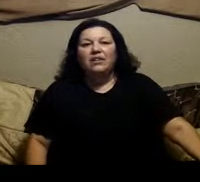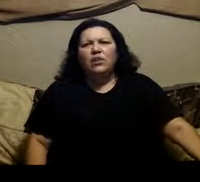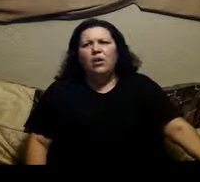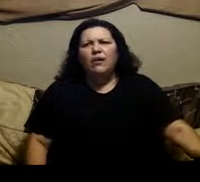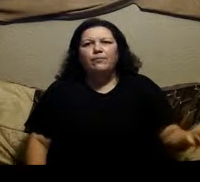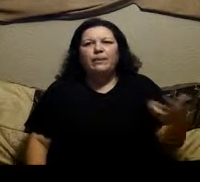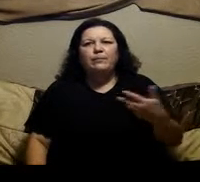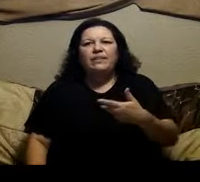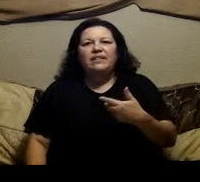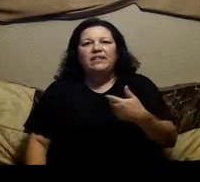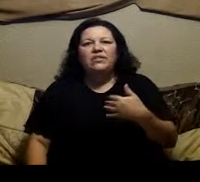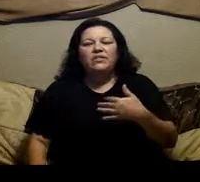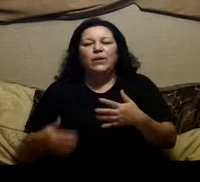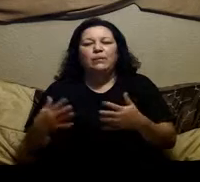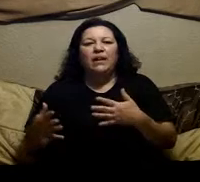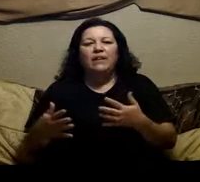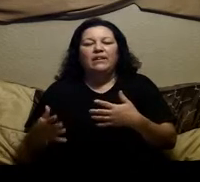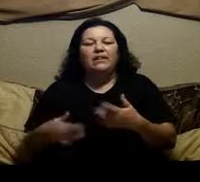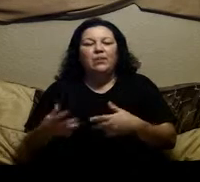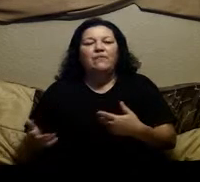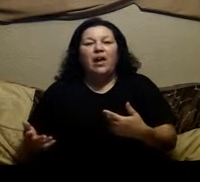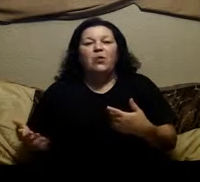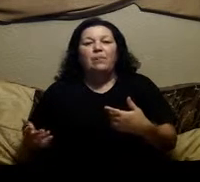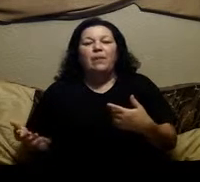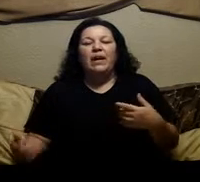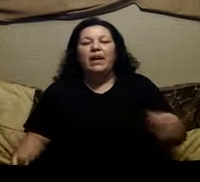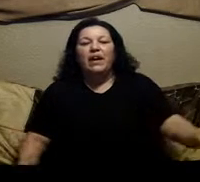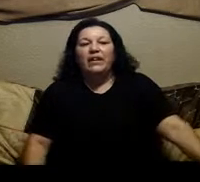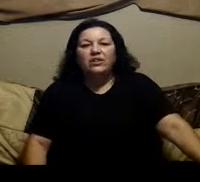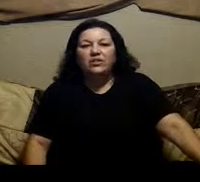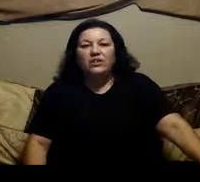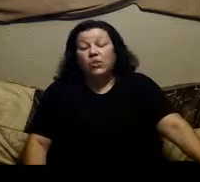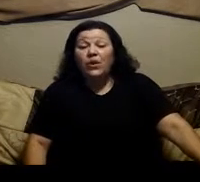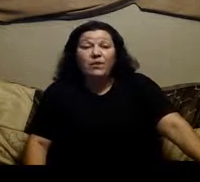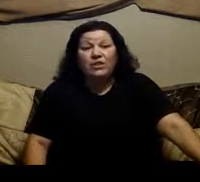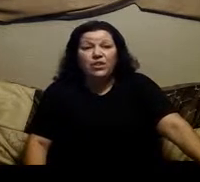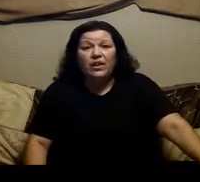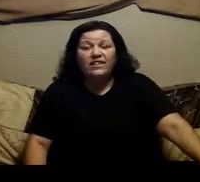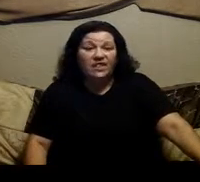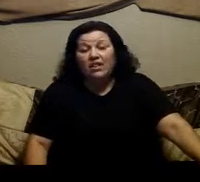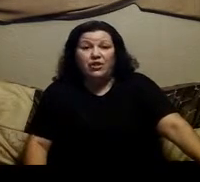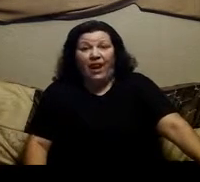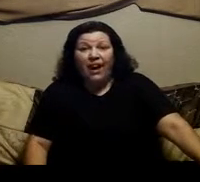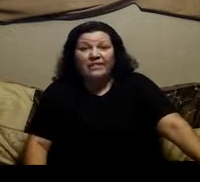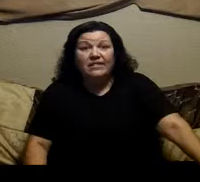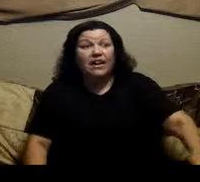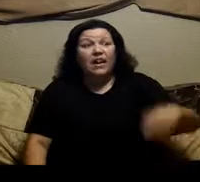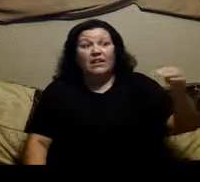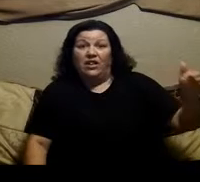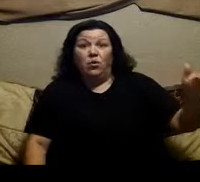said no i've been busy doing my you know my follow-up on my and she goes so what have you been doing sitting on your ass like